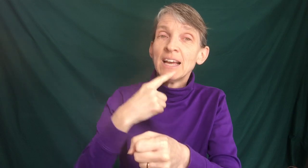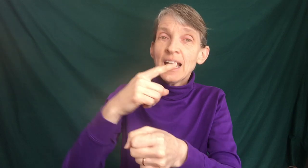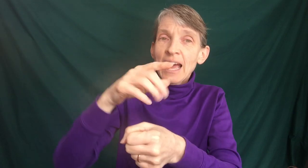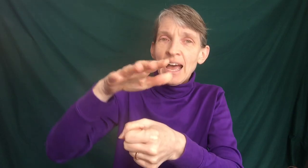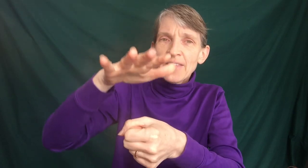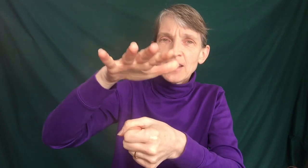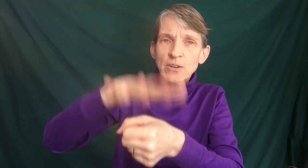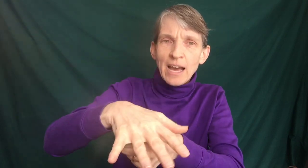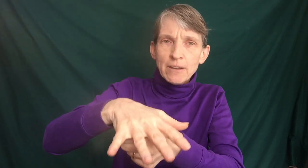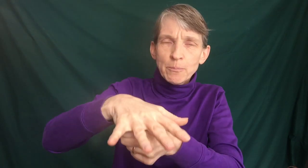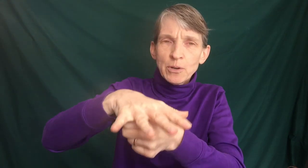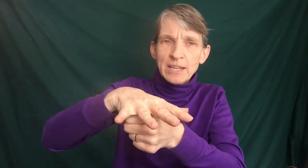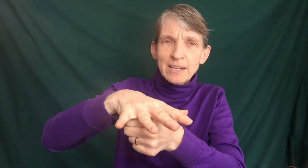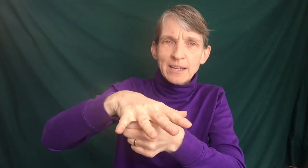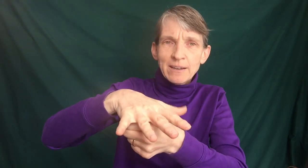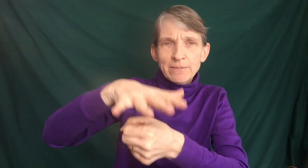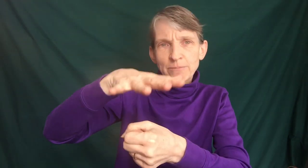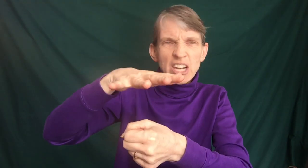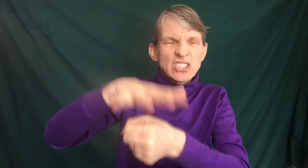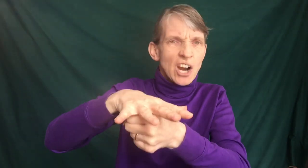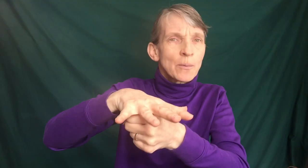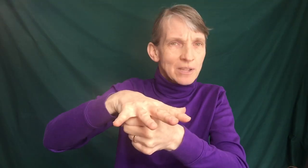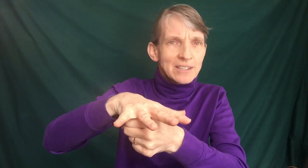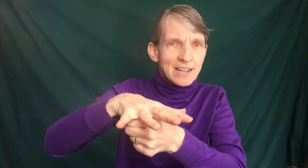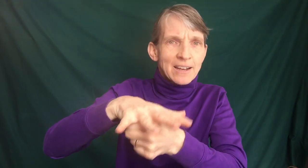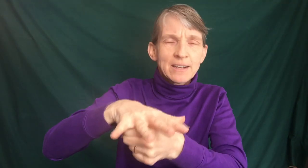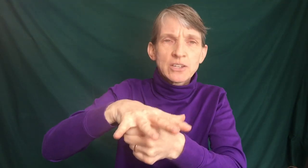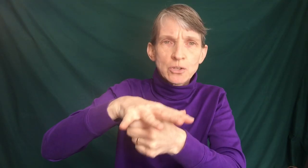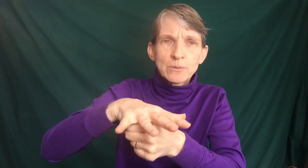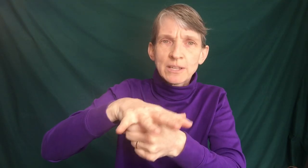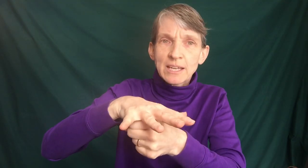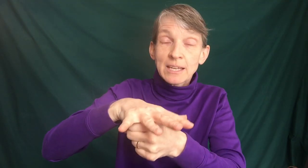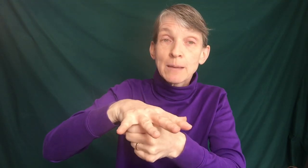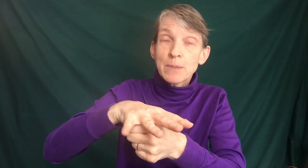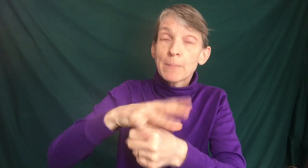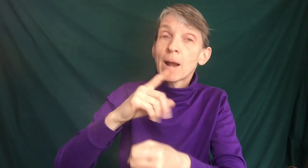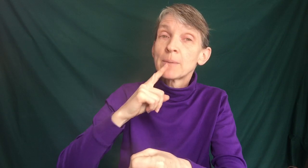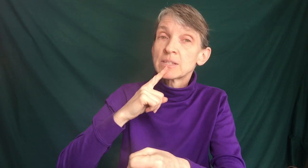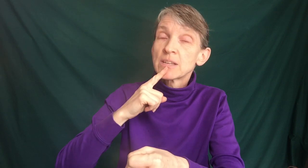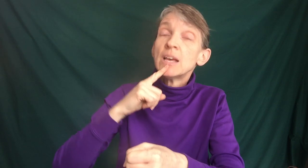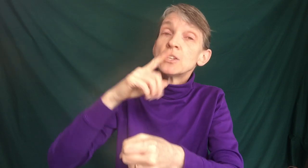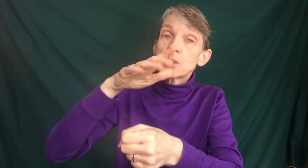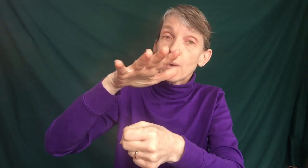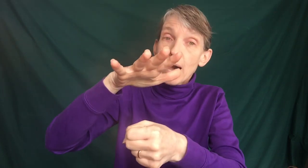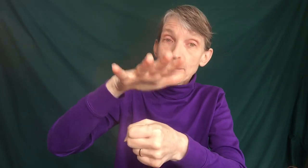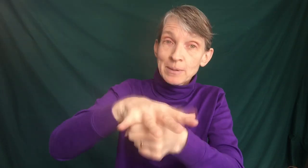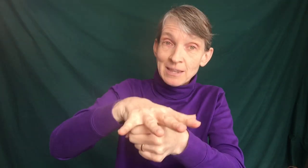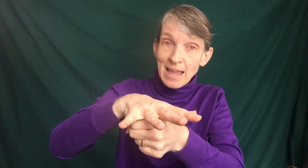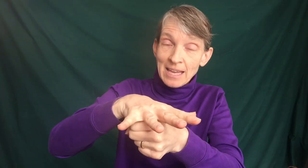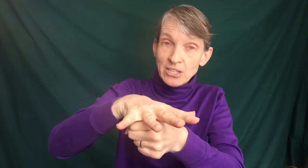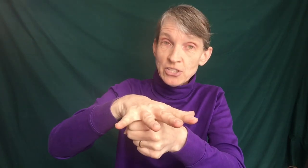and then you kind of put it in a in a jar with a lid on it because you're really going to keep that promise. So I pledge.